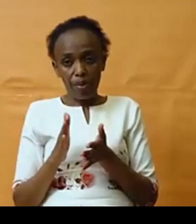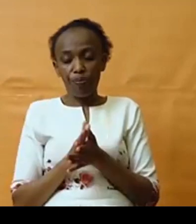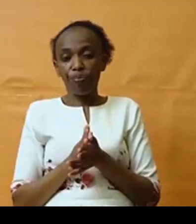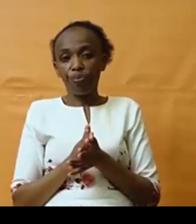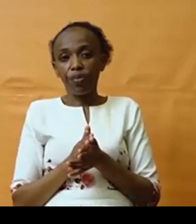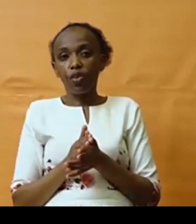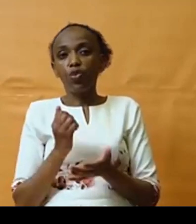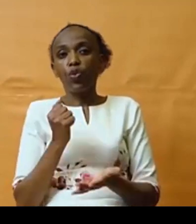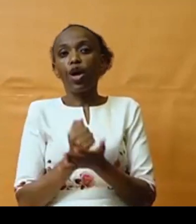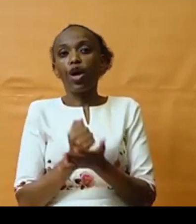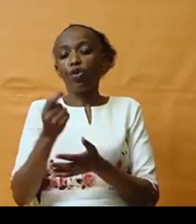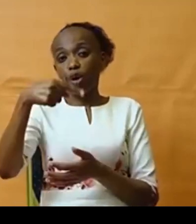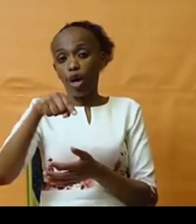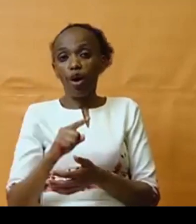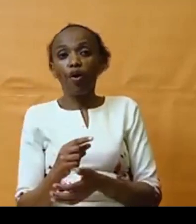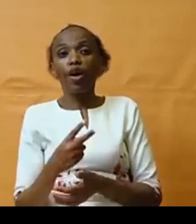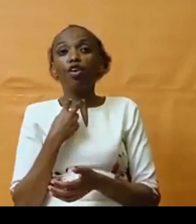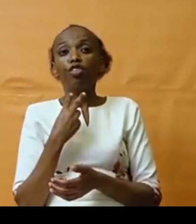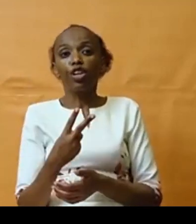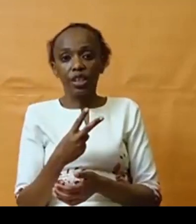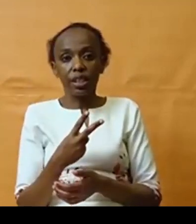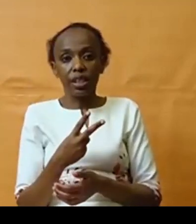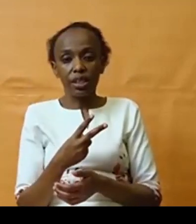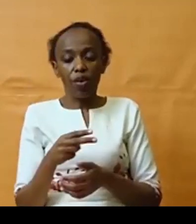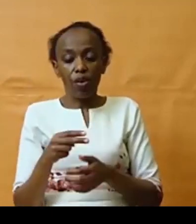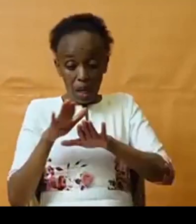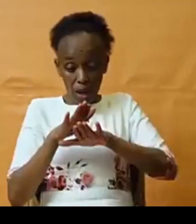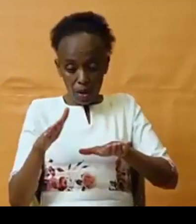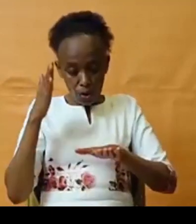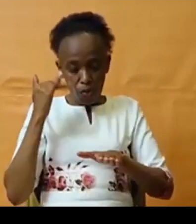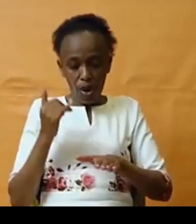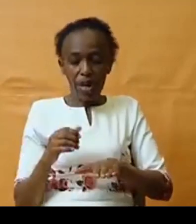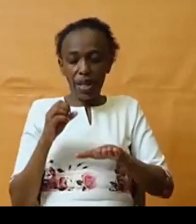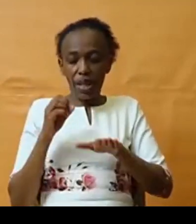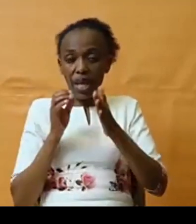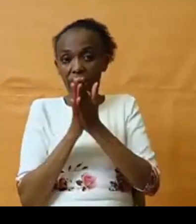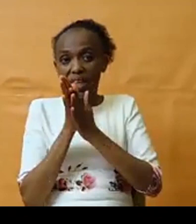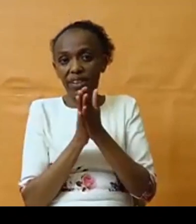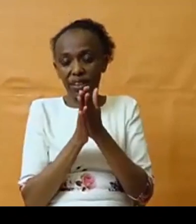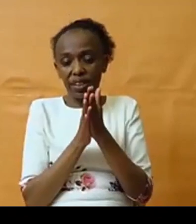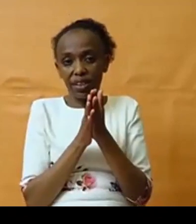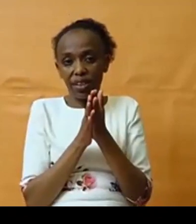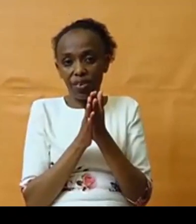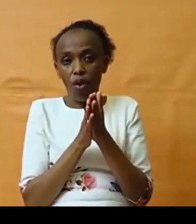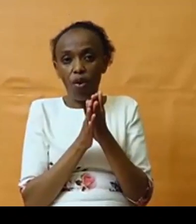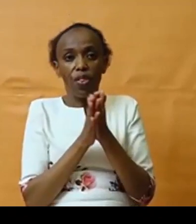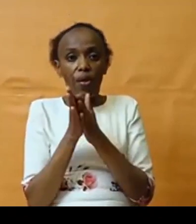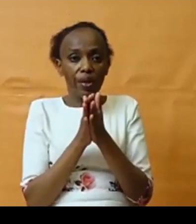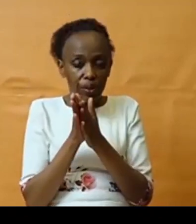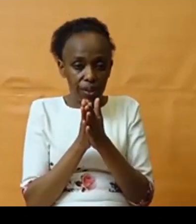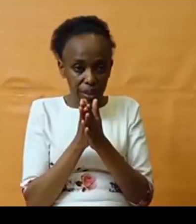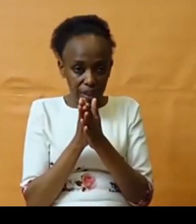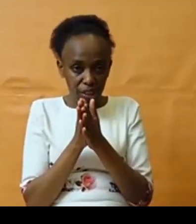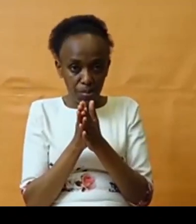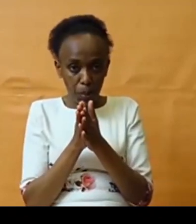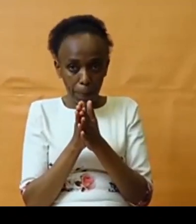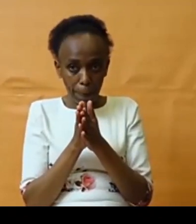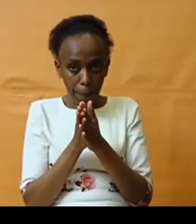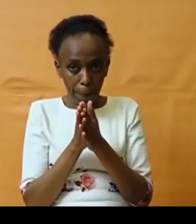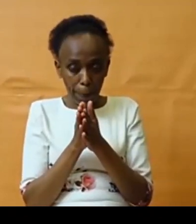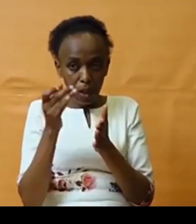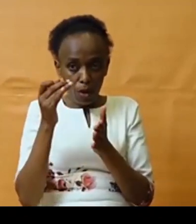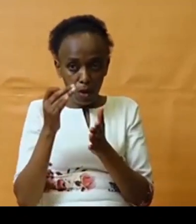have the voices on the ground, because the interest, the interest, the interest